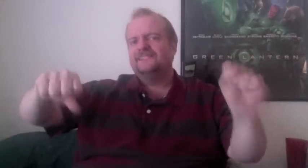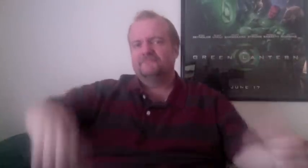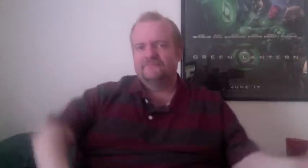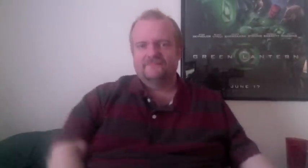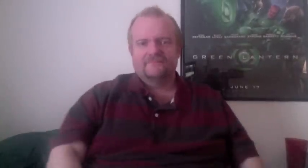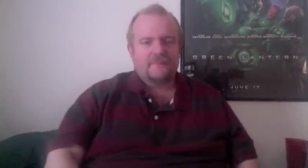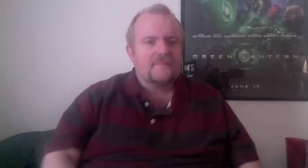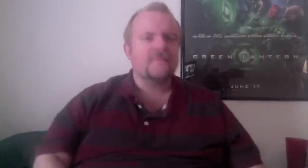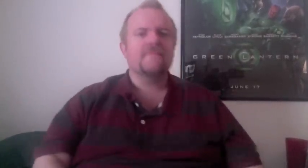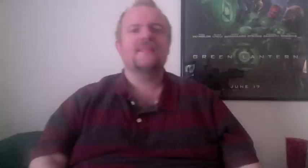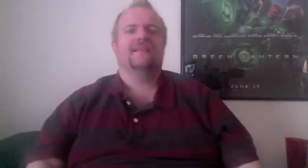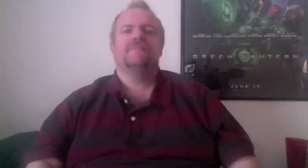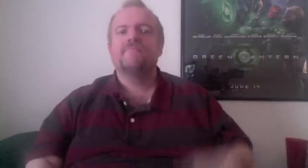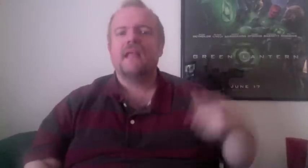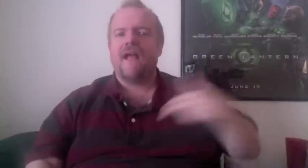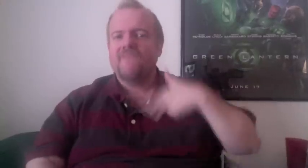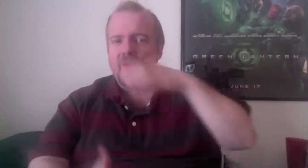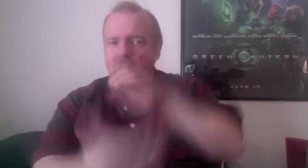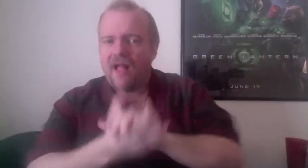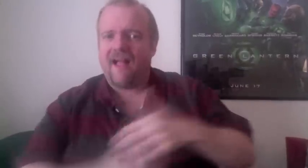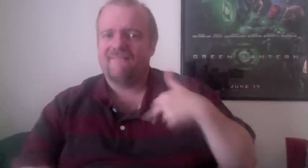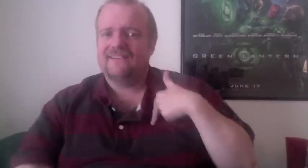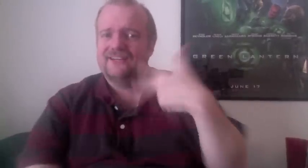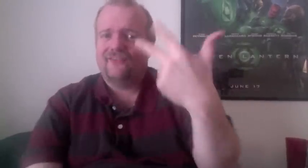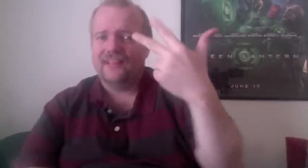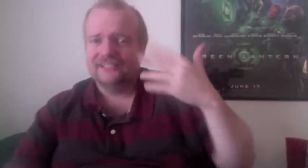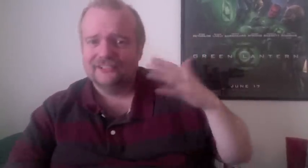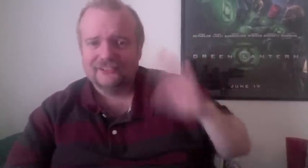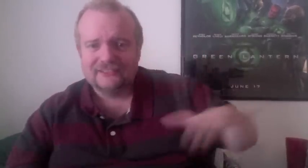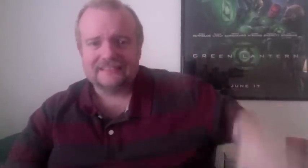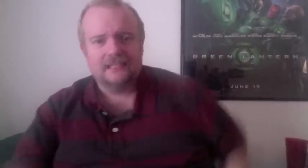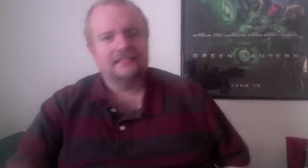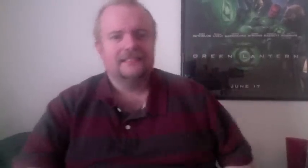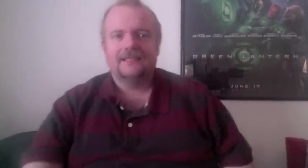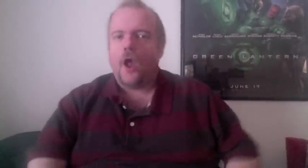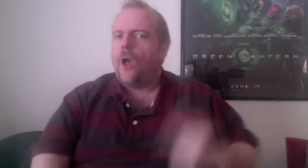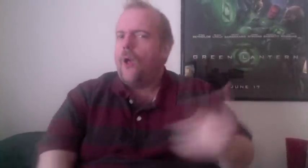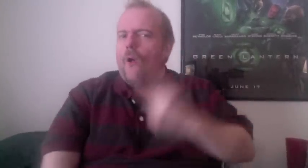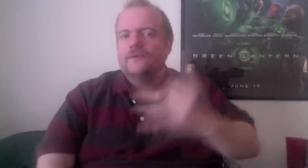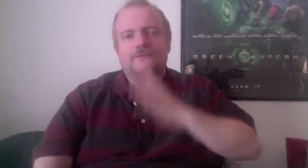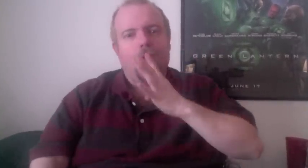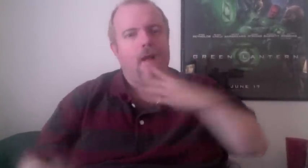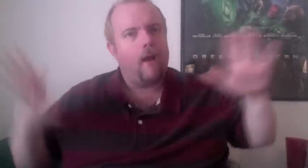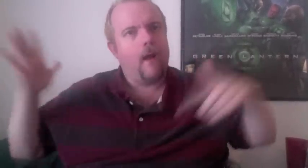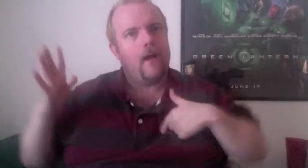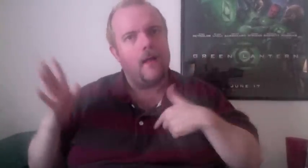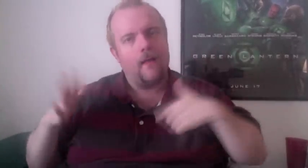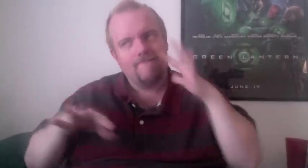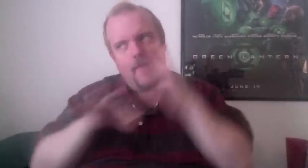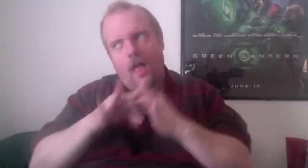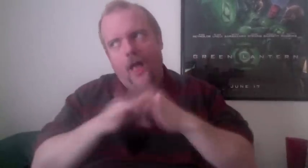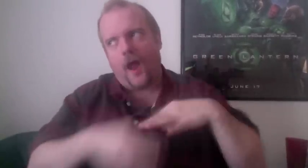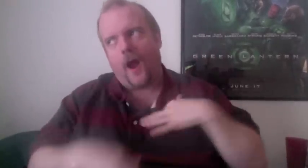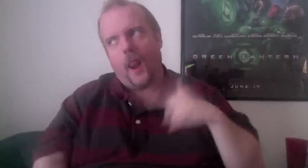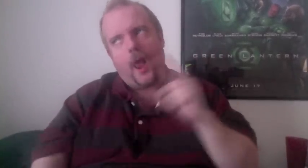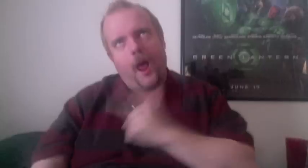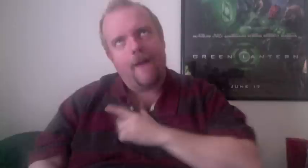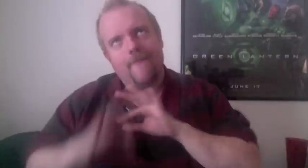thought, where did that come from? It was as if something had come up and just fling it off like that. It really scared me because I couldn't explain